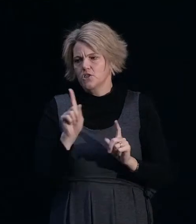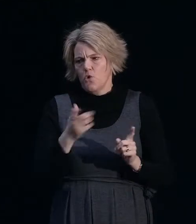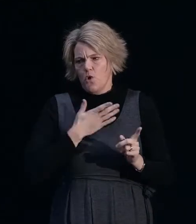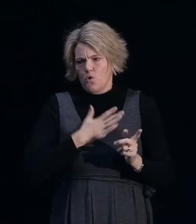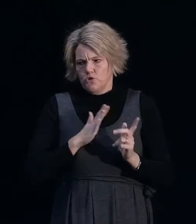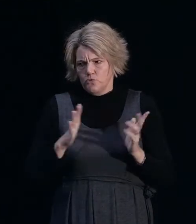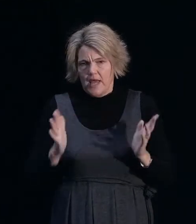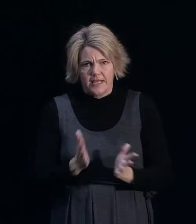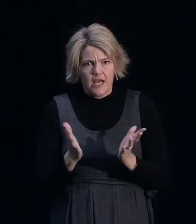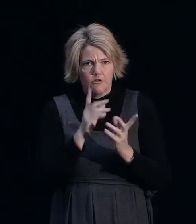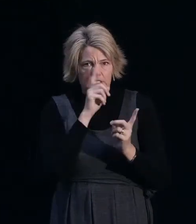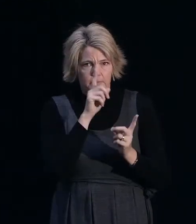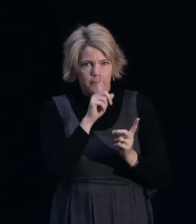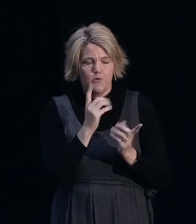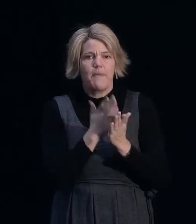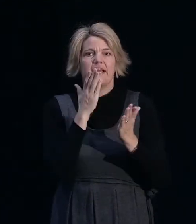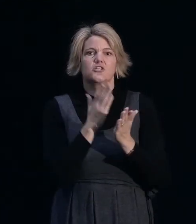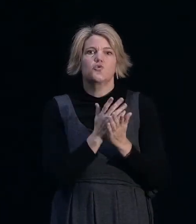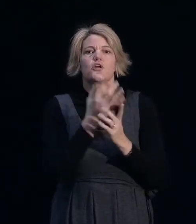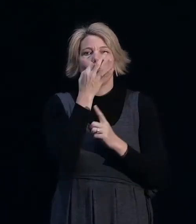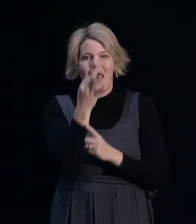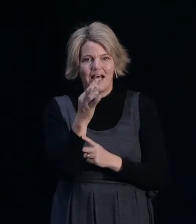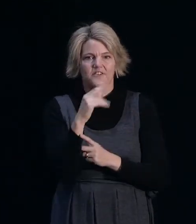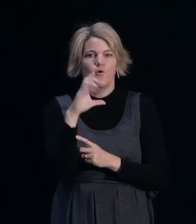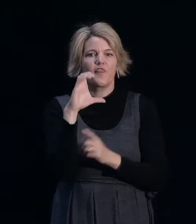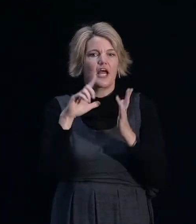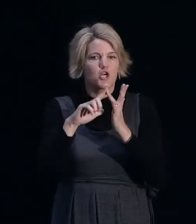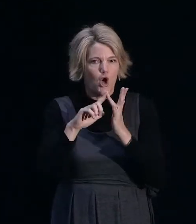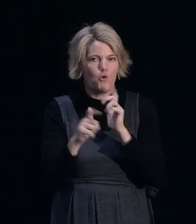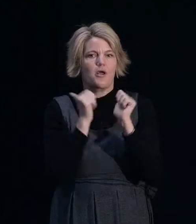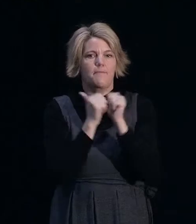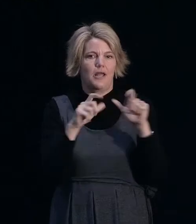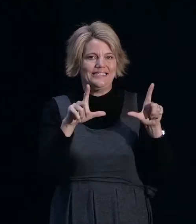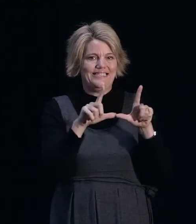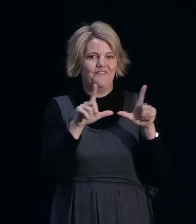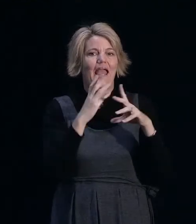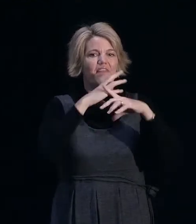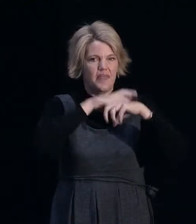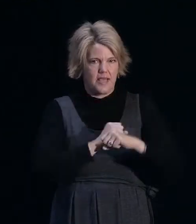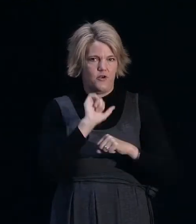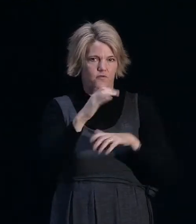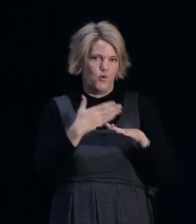remind people just to ask for those co-compliance certificates at the end of any building project that's been consented.